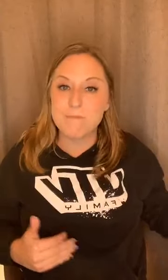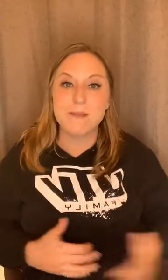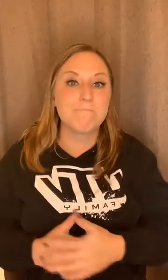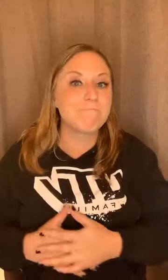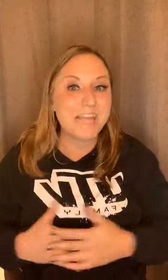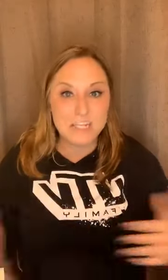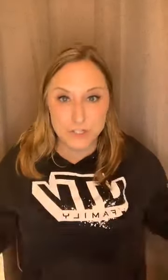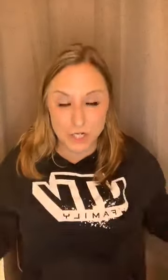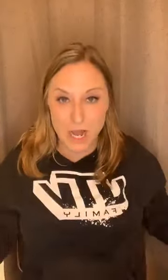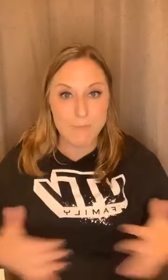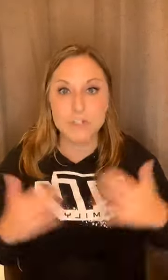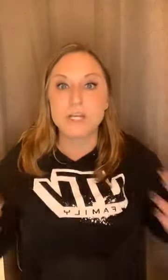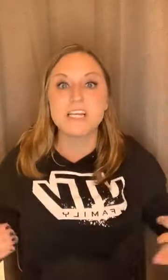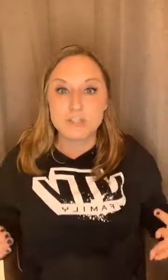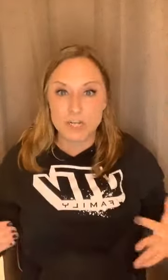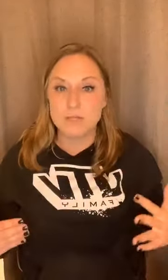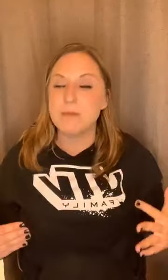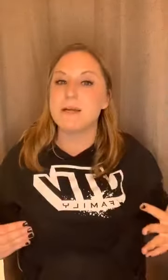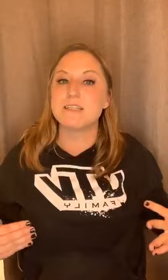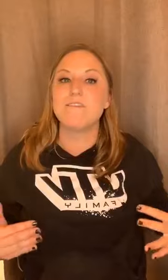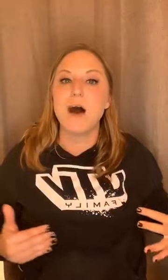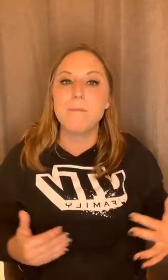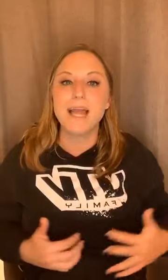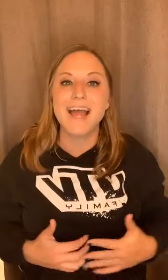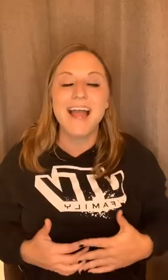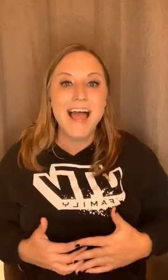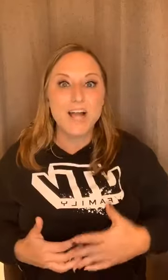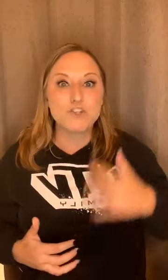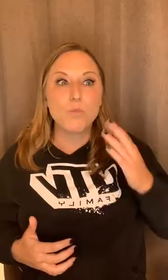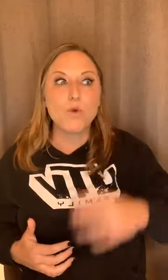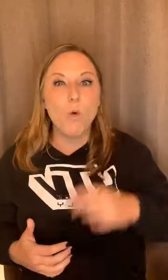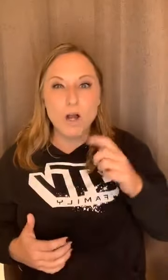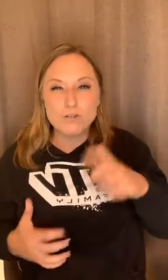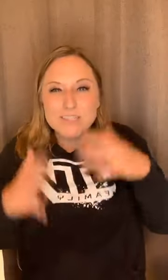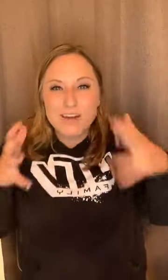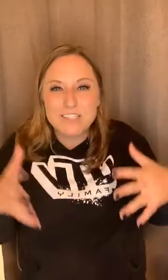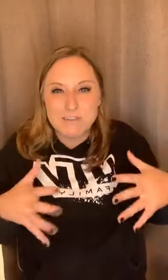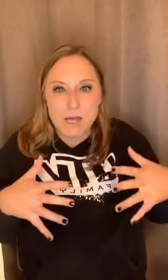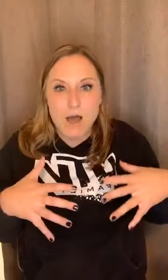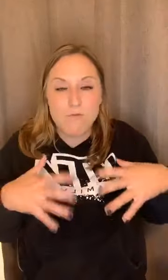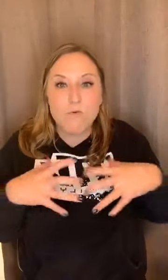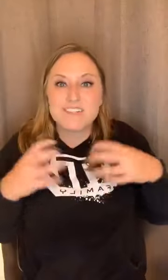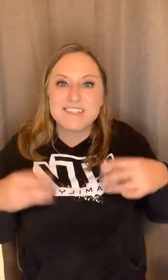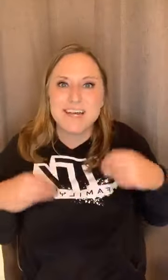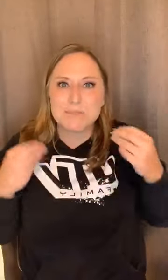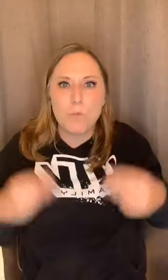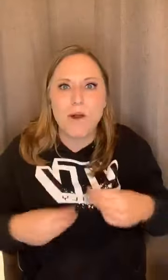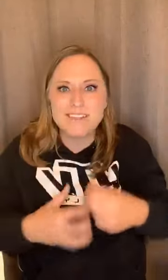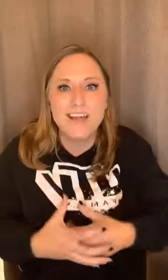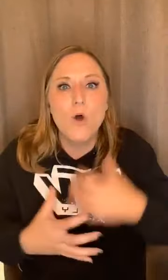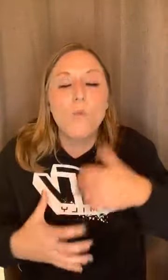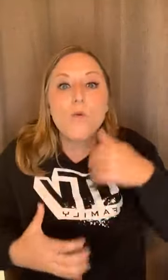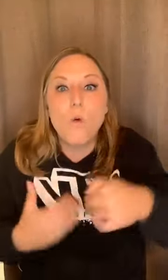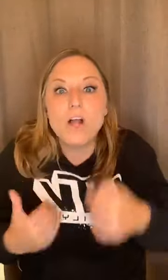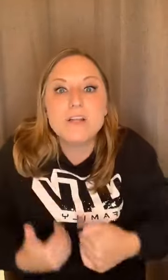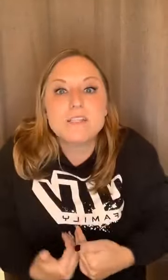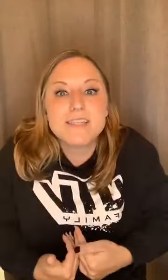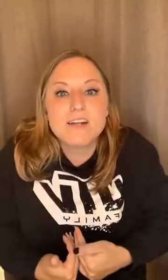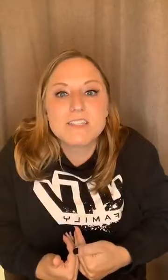me. It's just, I'm just going to start to beat myself up again. And so we want to set ourselves up for success. We want us, we want to set ourselves